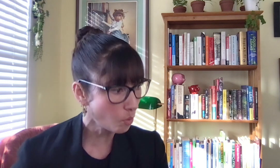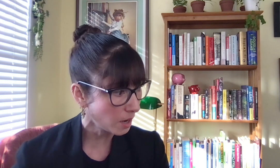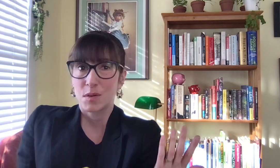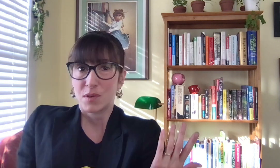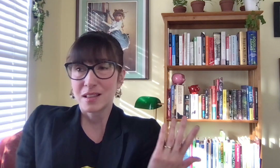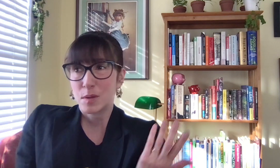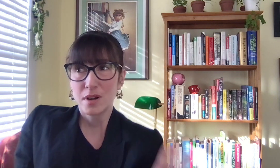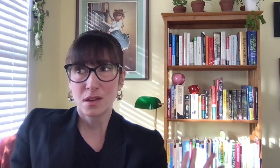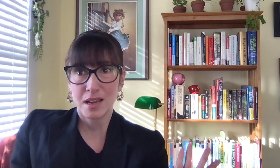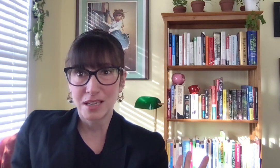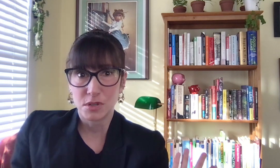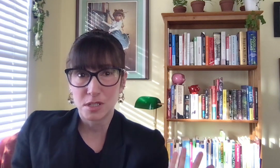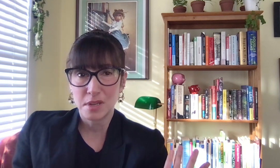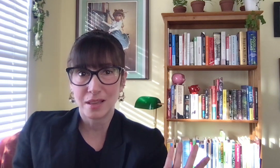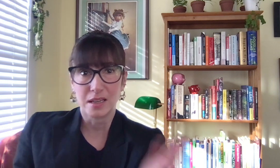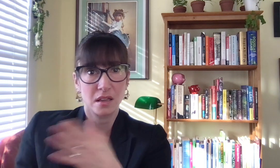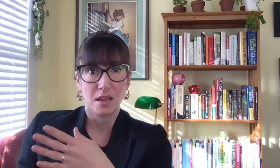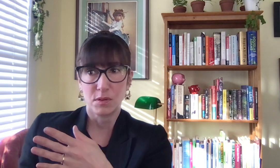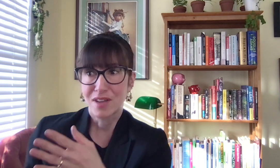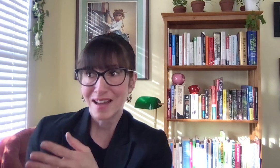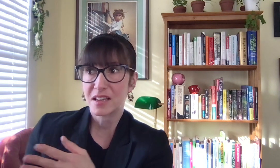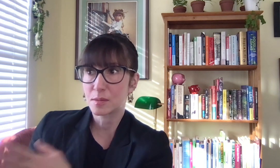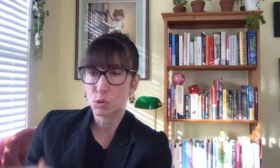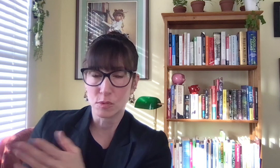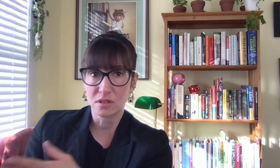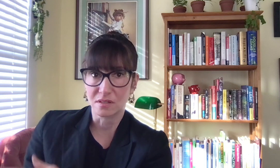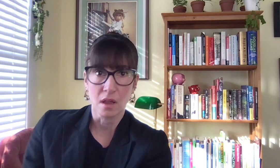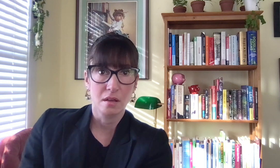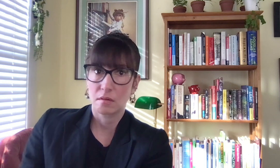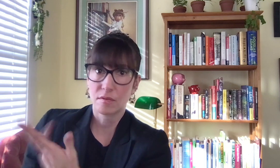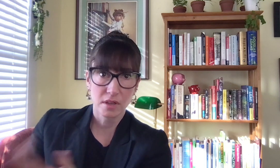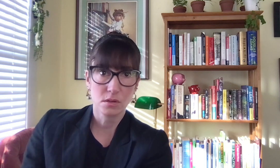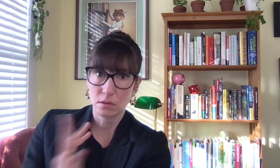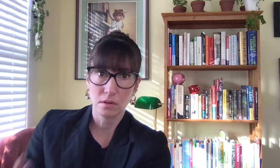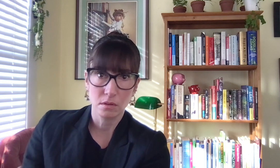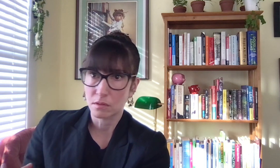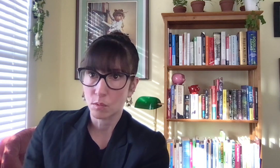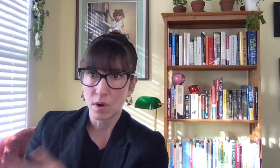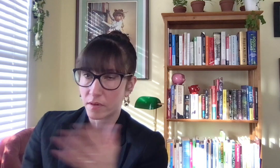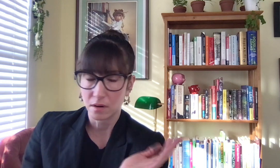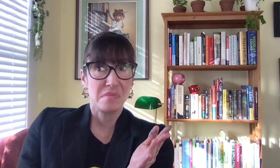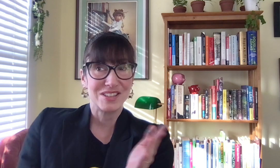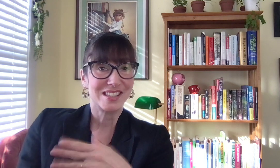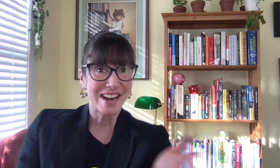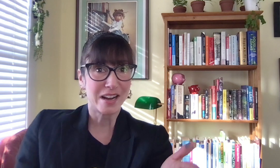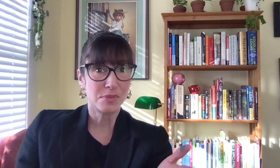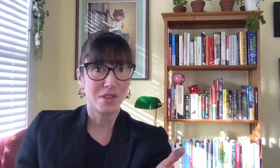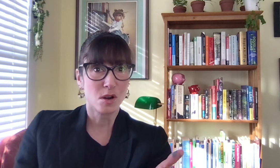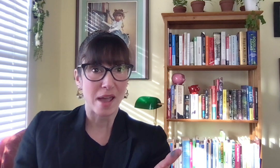what? Frankly, a pretty good idea would just be like, if you've got a subscription to Netflix, Hulu, whatever, just set it up so that you're paying